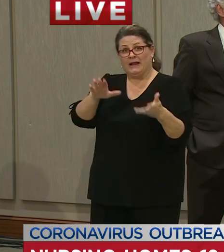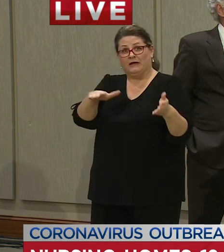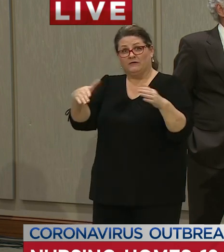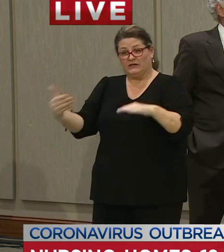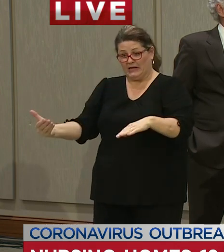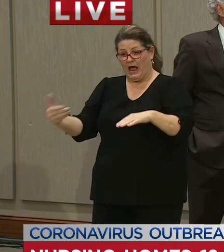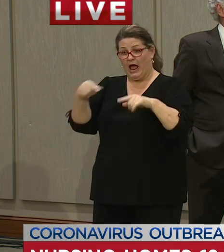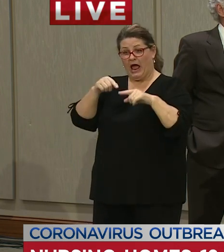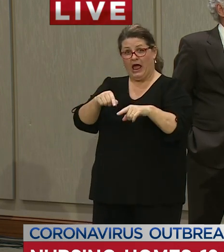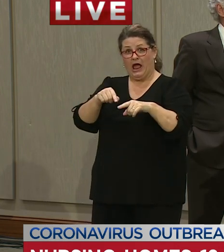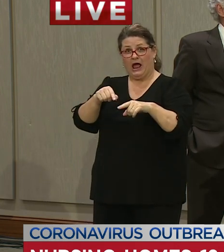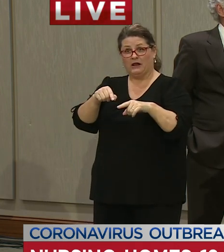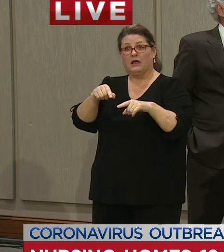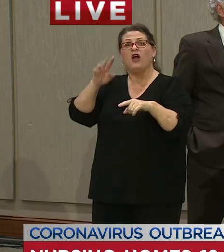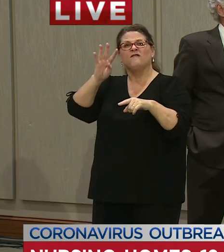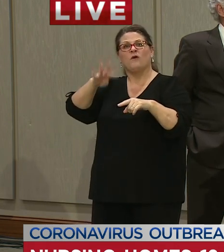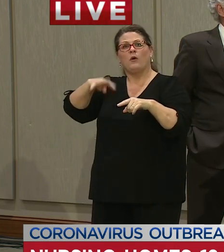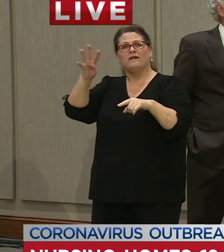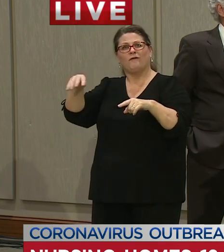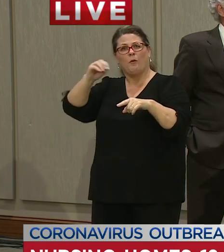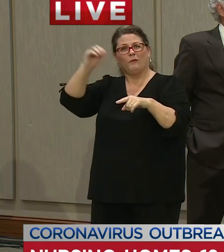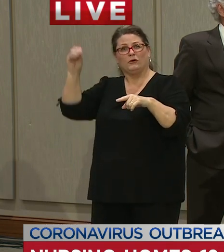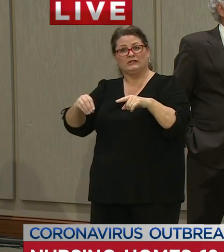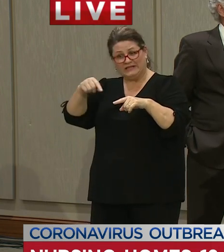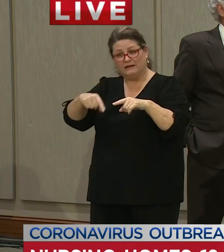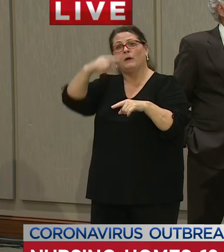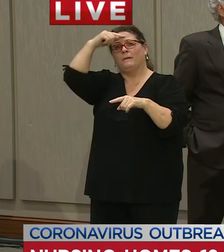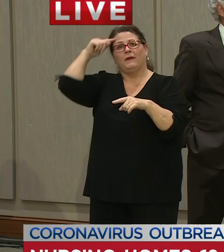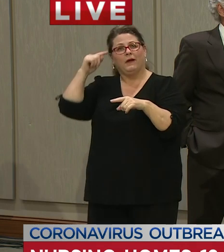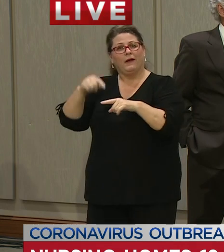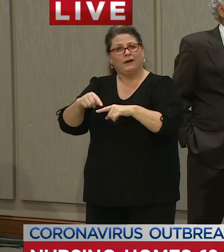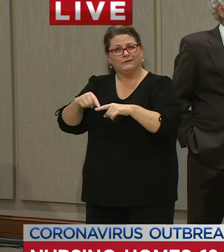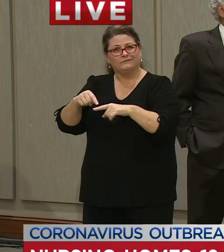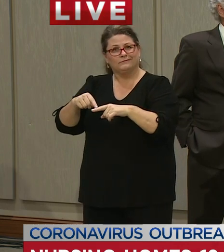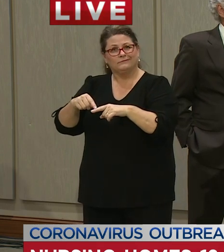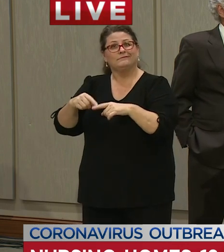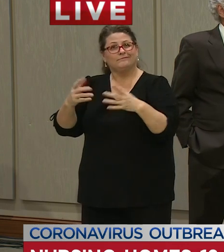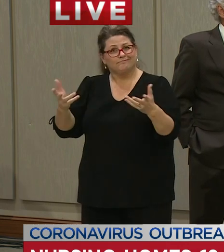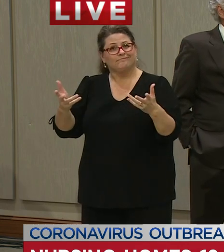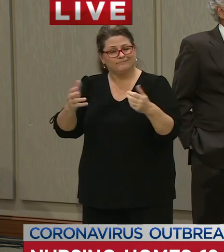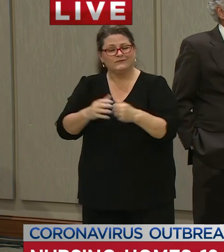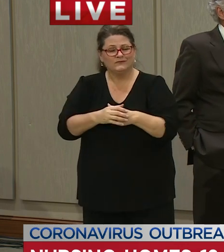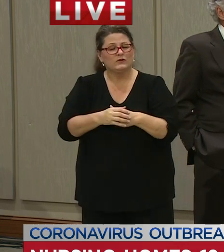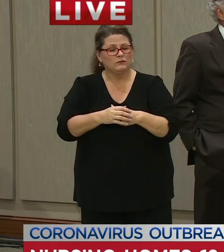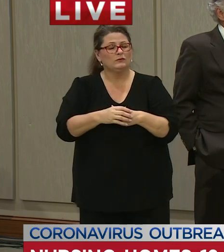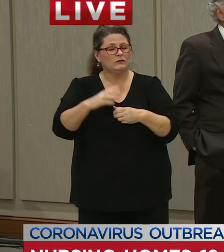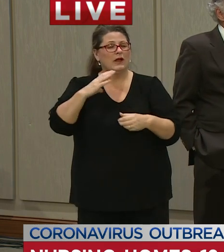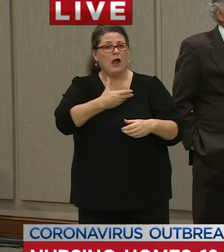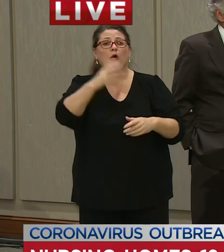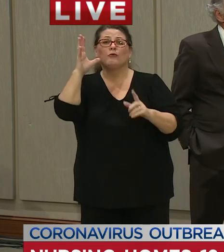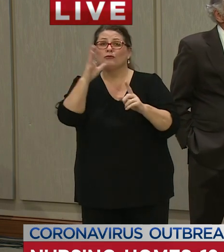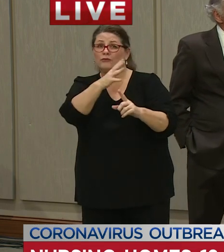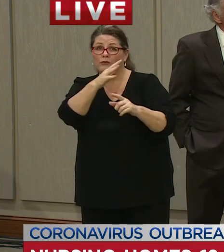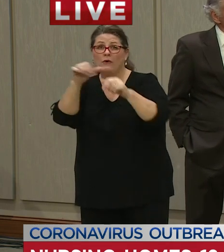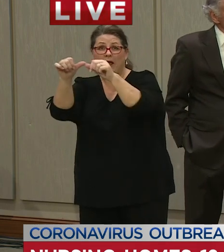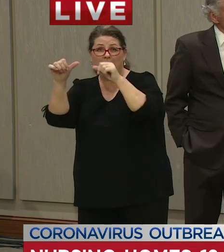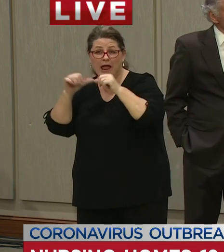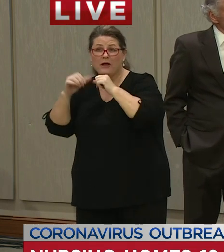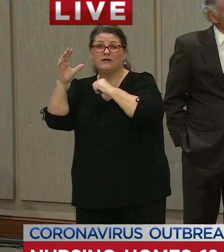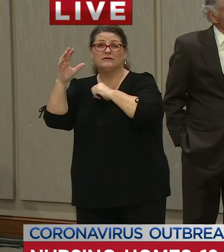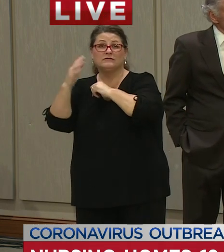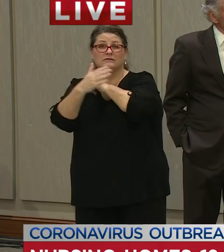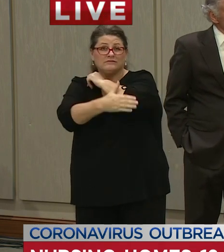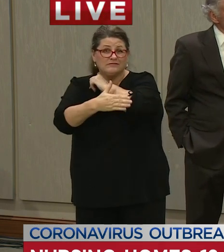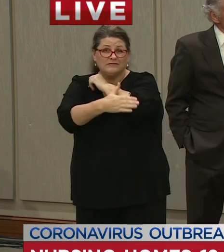of the fatalities in coronavirus patients statewide likewise our rural counties account for nine